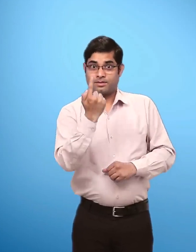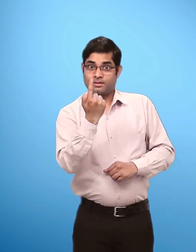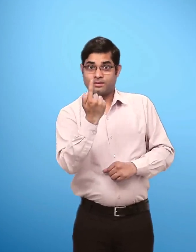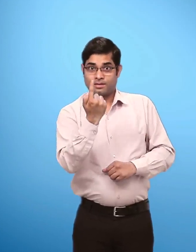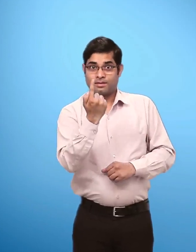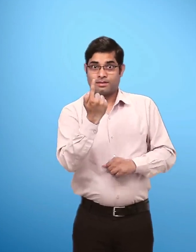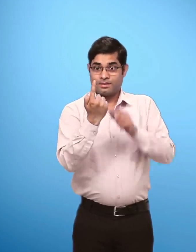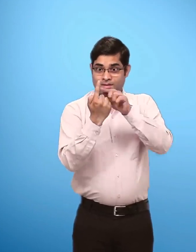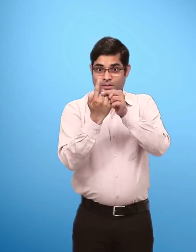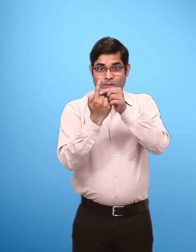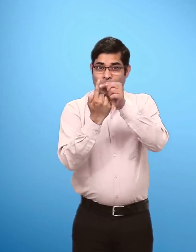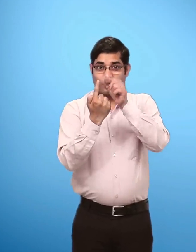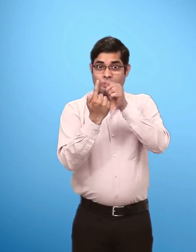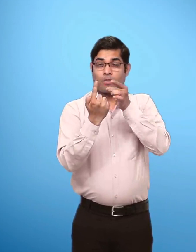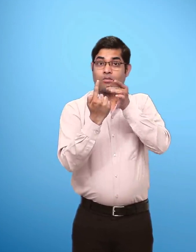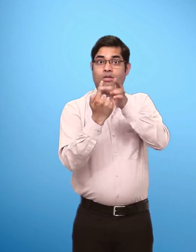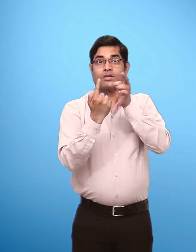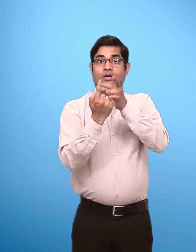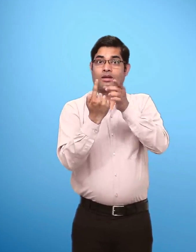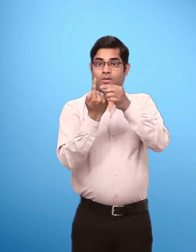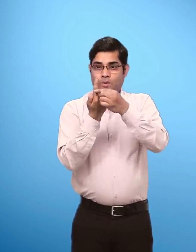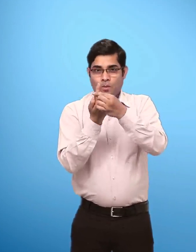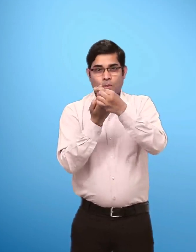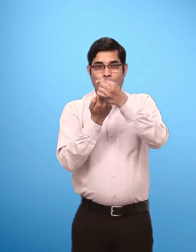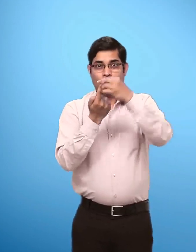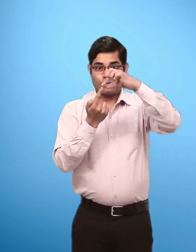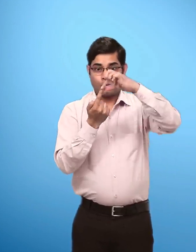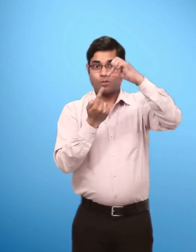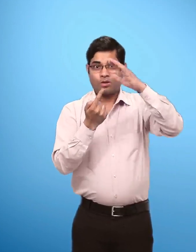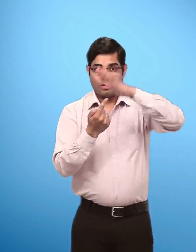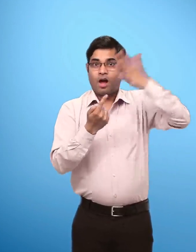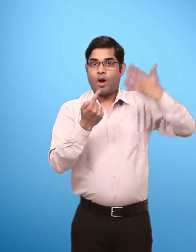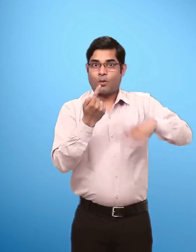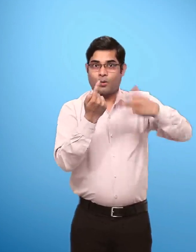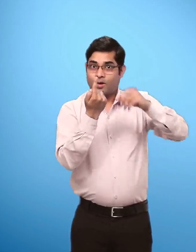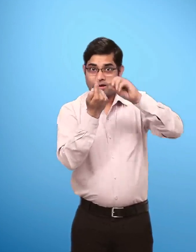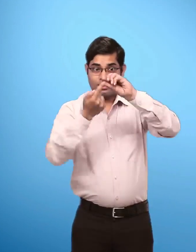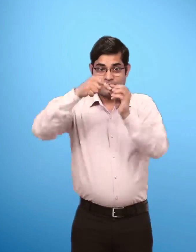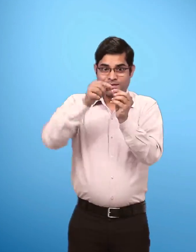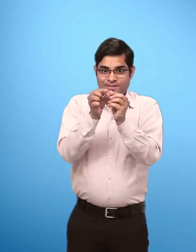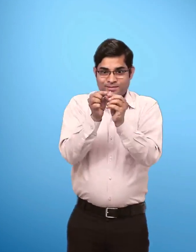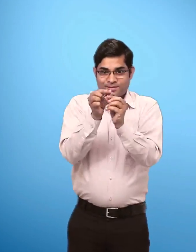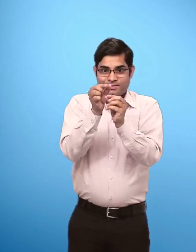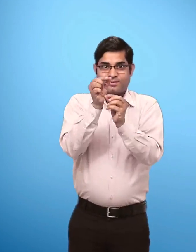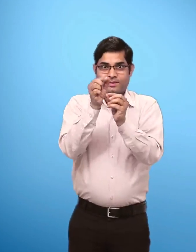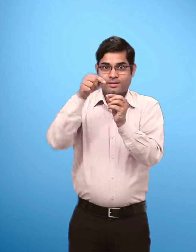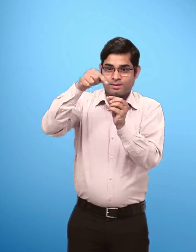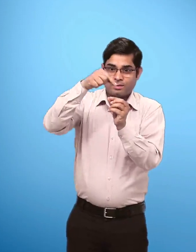Is usually made of metal And it has a cone-shaped body With a pointed tip